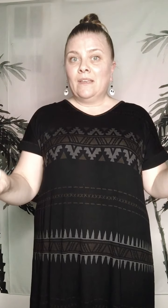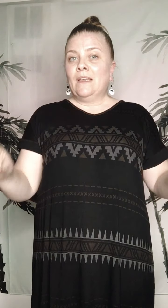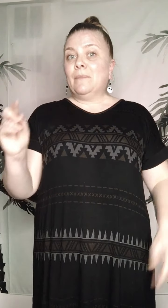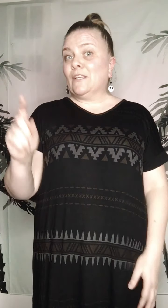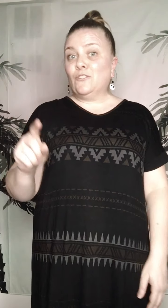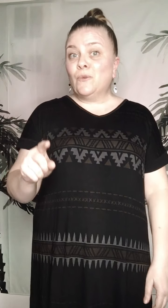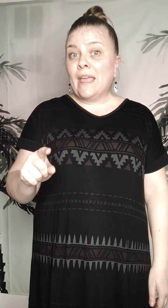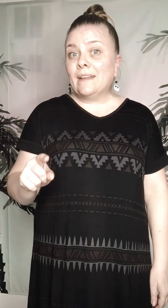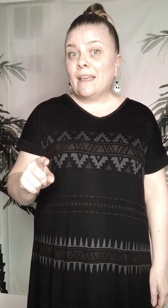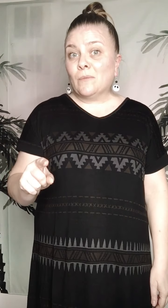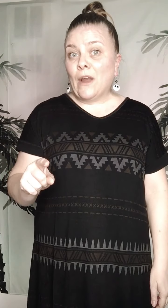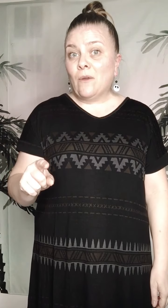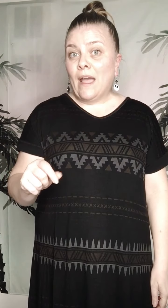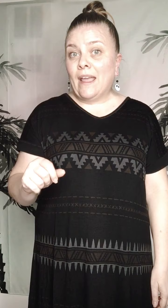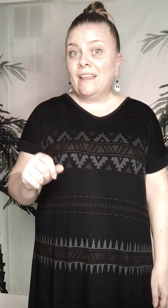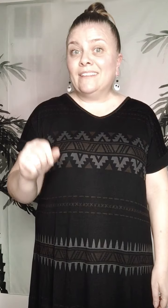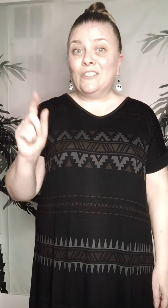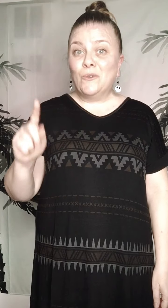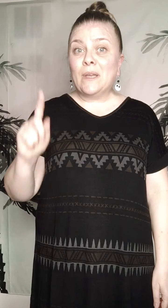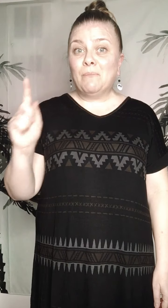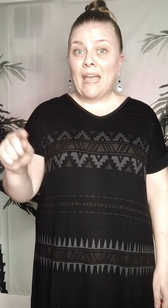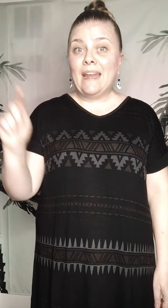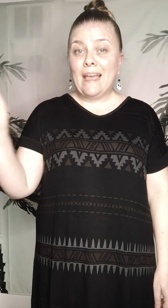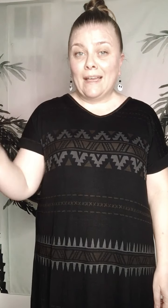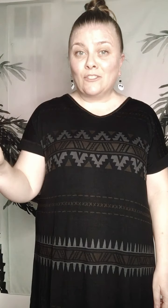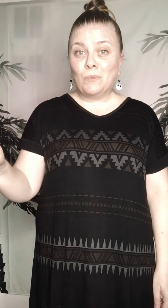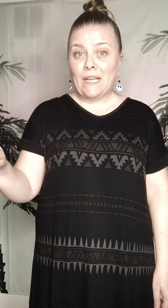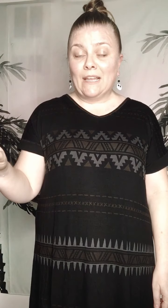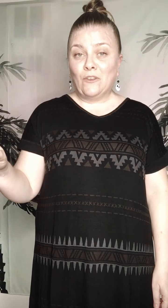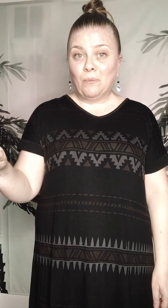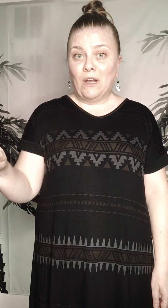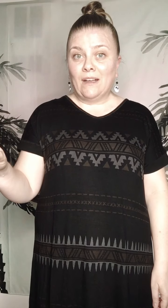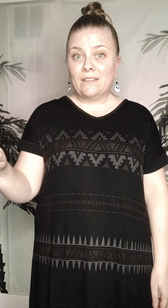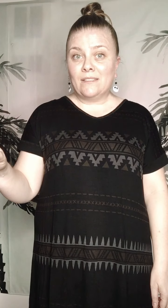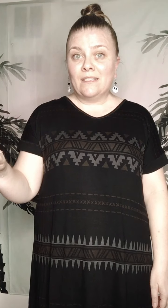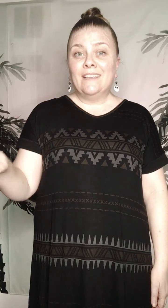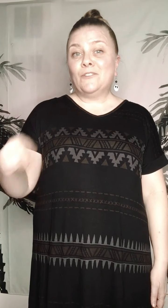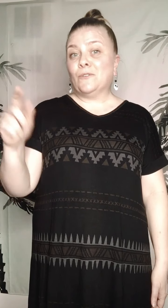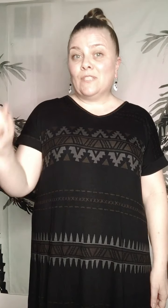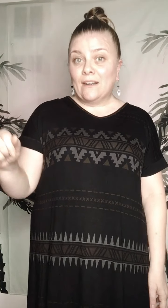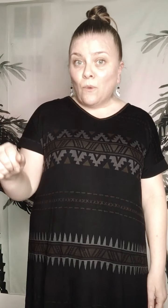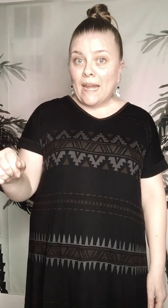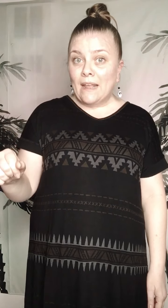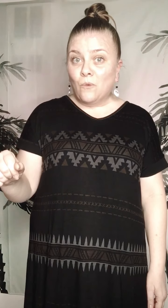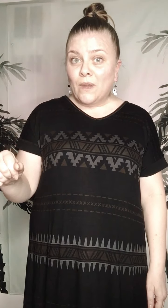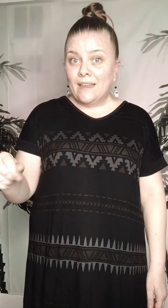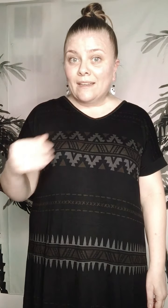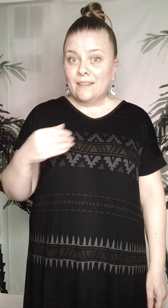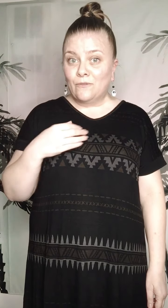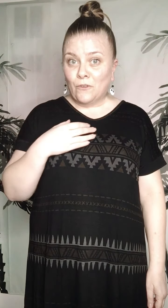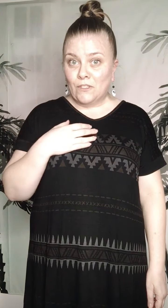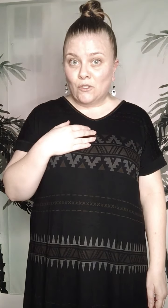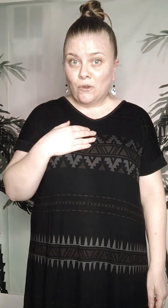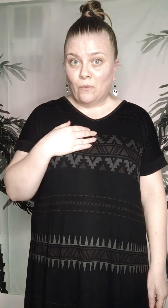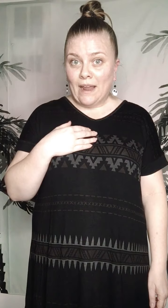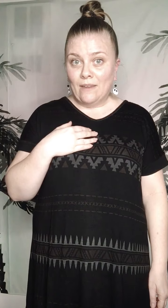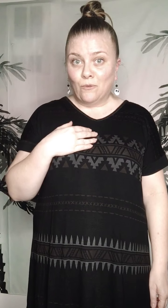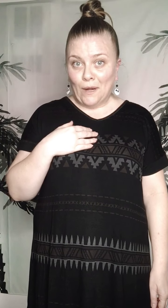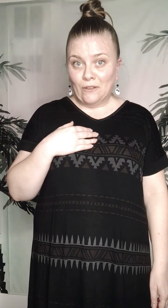Because you can get them right away. You can pay to expedite your box. So instead of waiting a week for this to arrive, regular